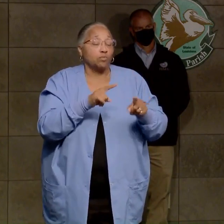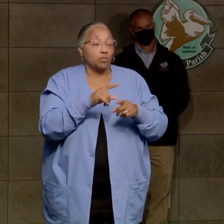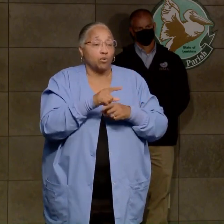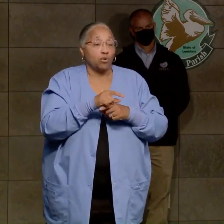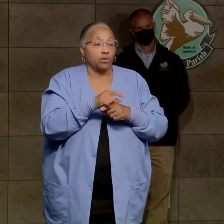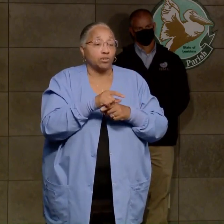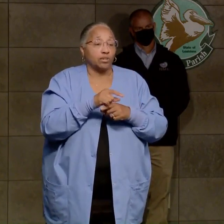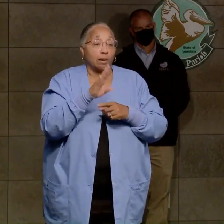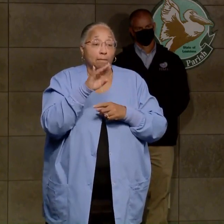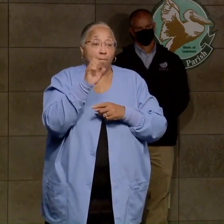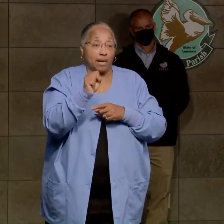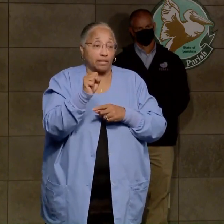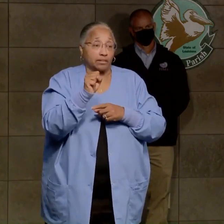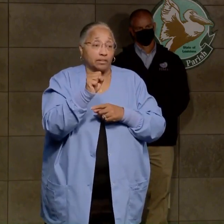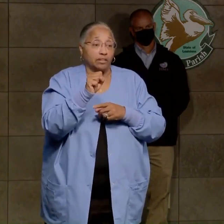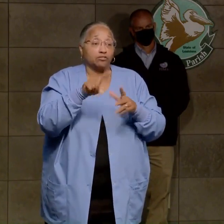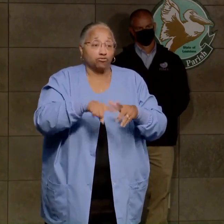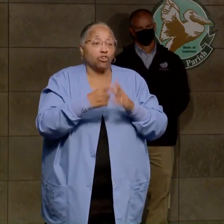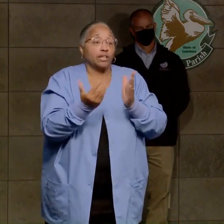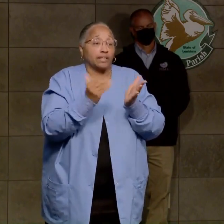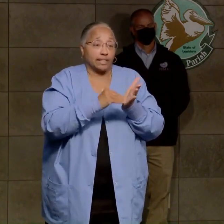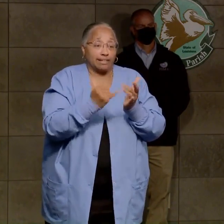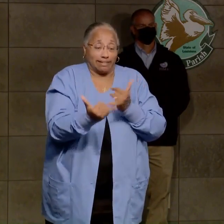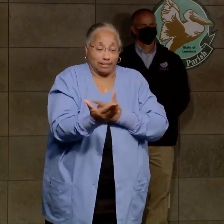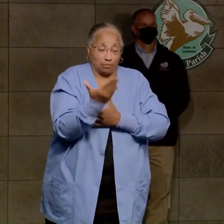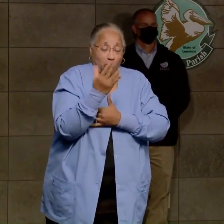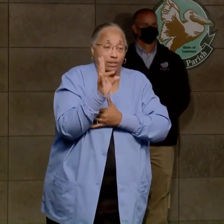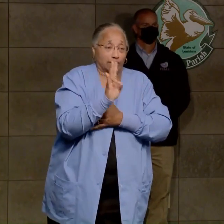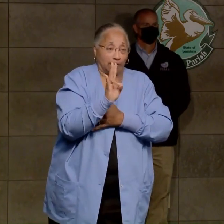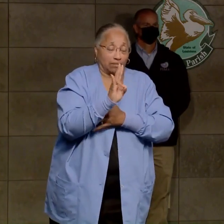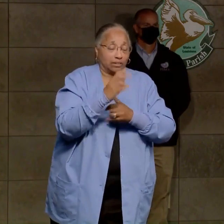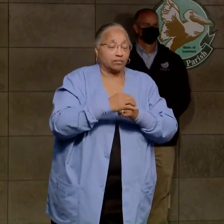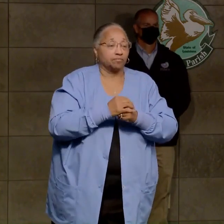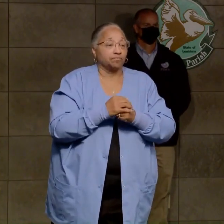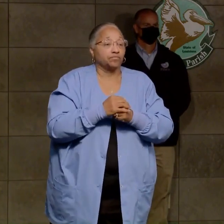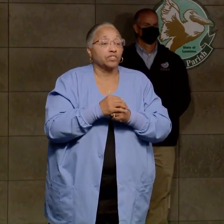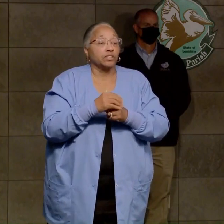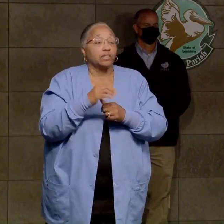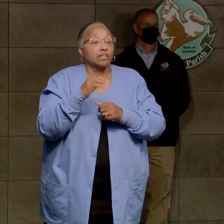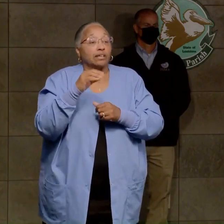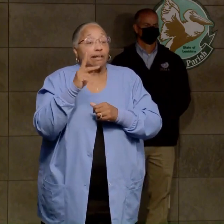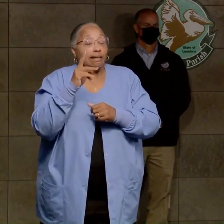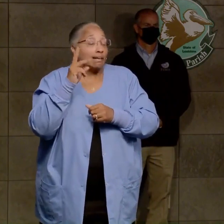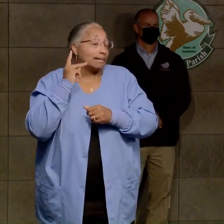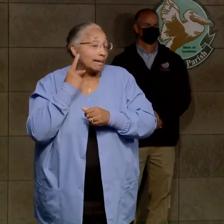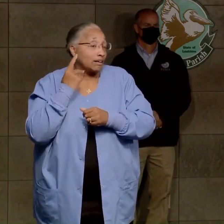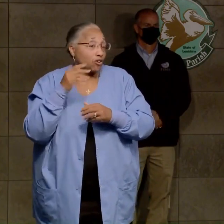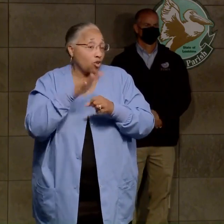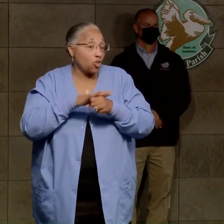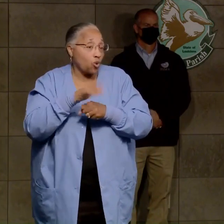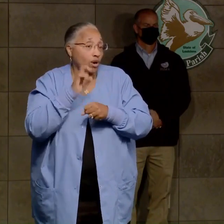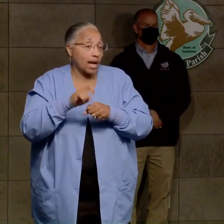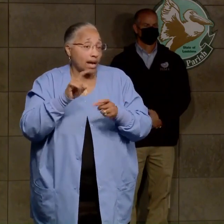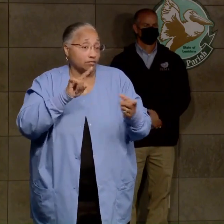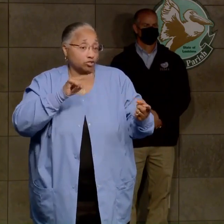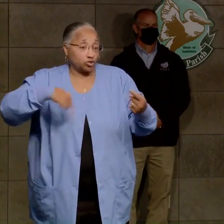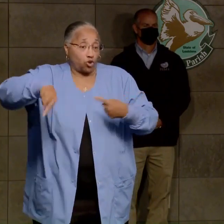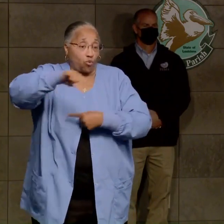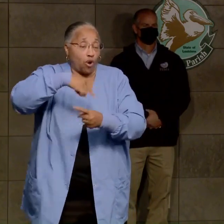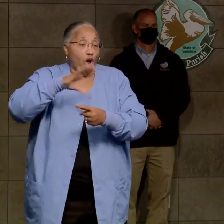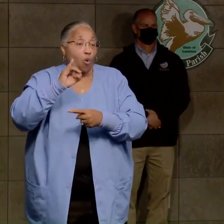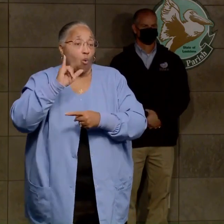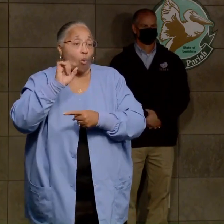resumed this morning at 7 a.m. Kenner Local has to turn around at Coleman Place. Tarrytan will not be able to travel on Terry